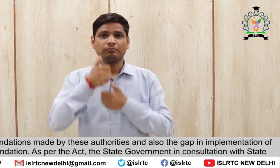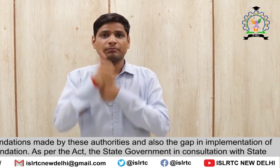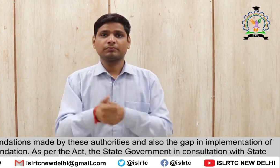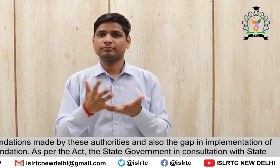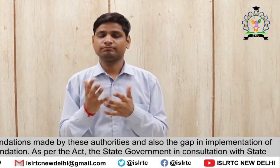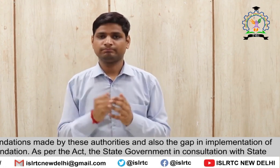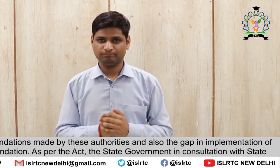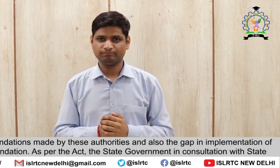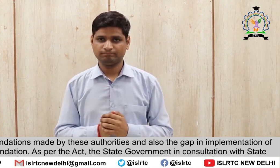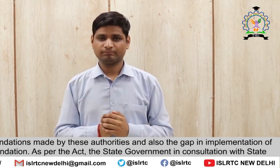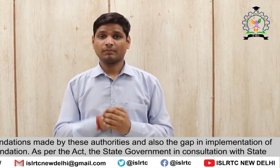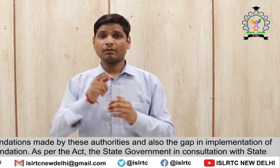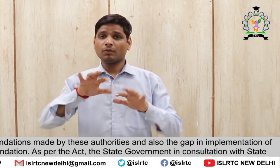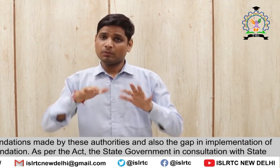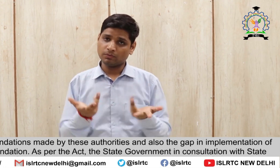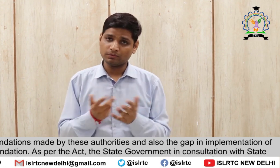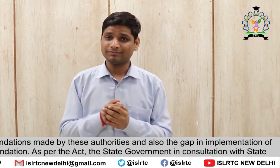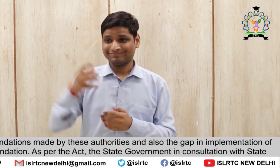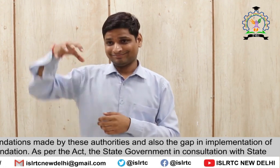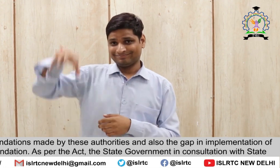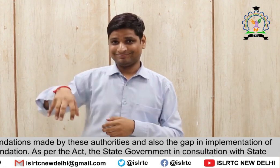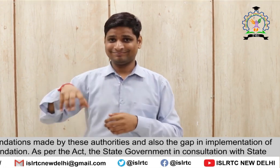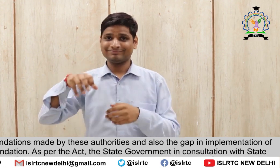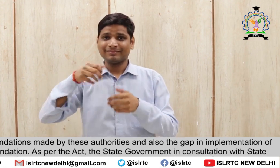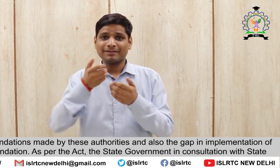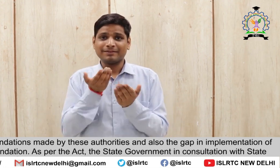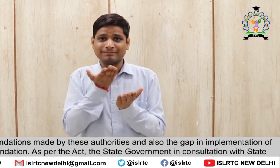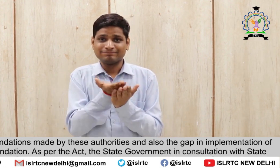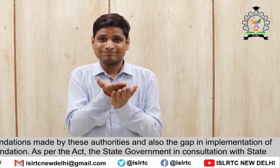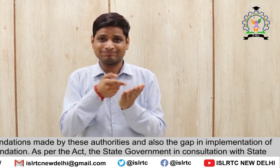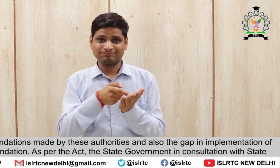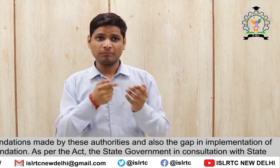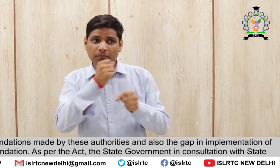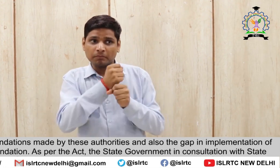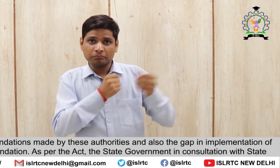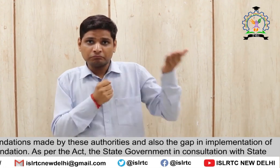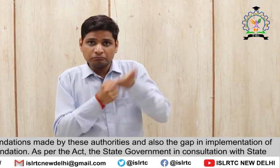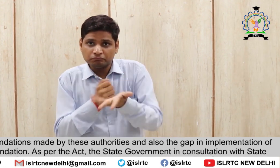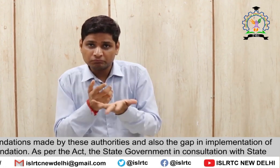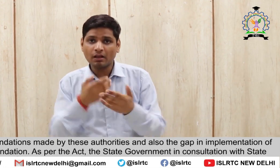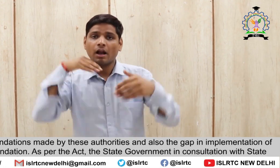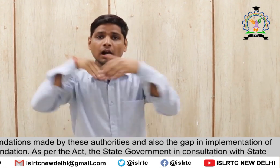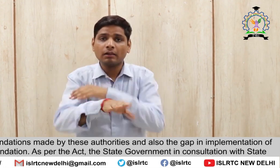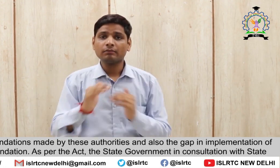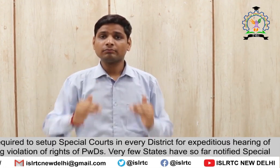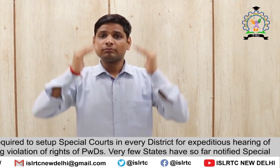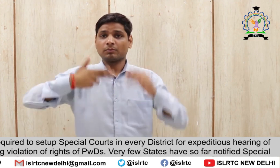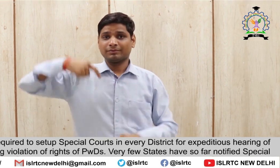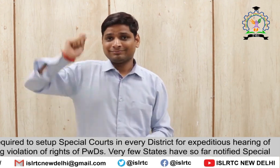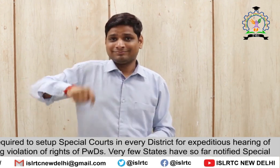gap in implementation of the recommendations As per the Act The State Government In consultation with State High Court Is required